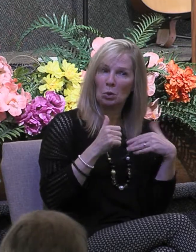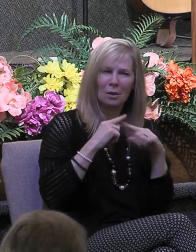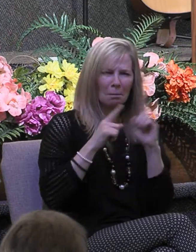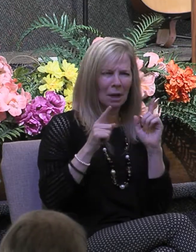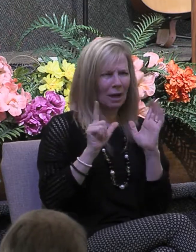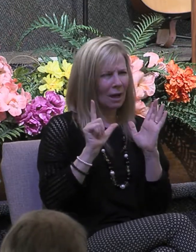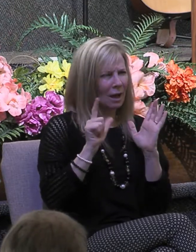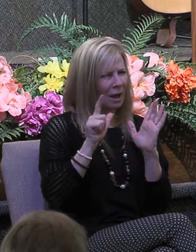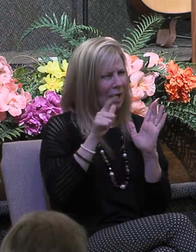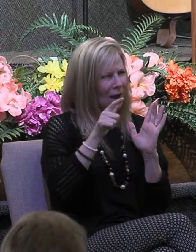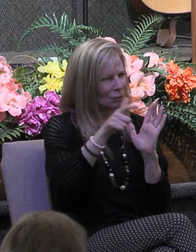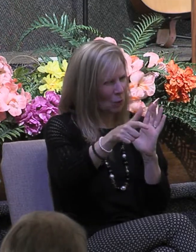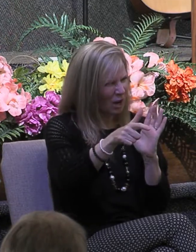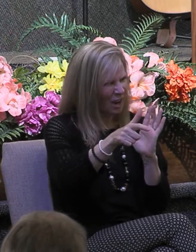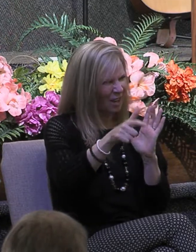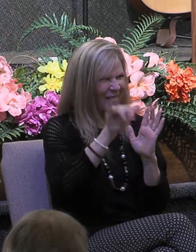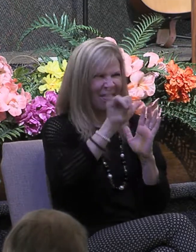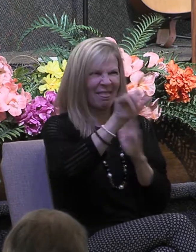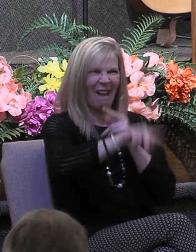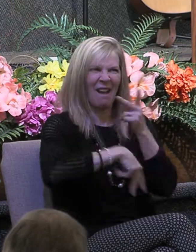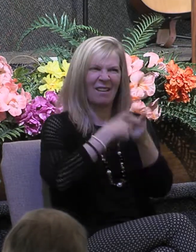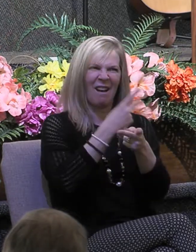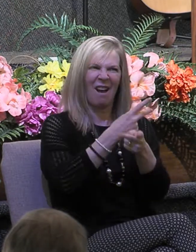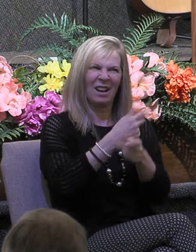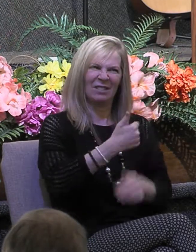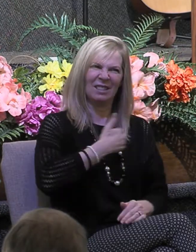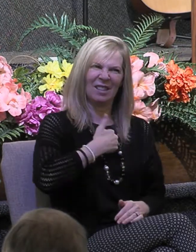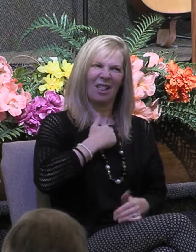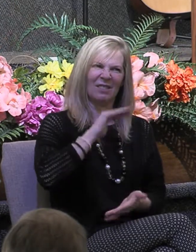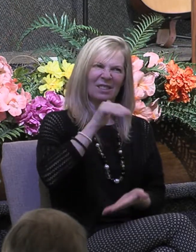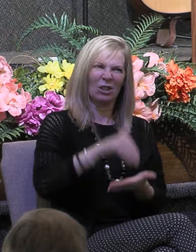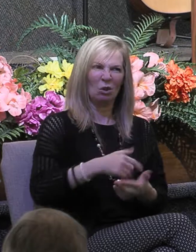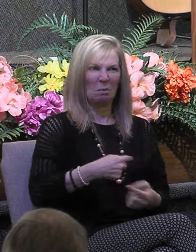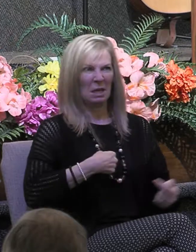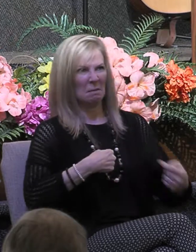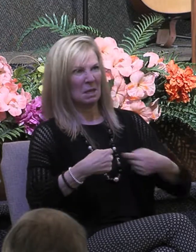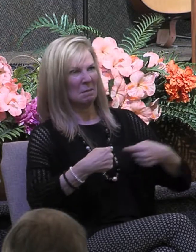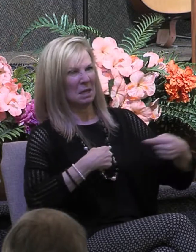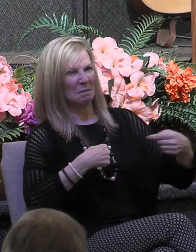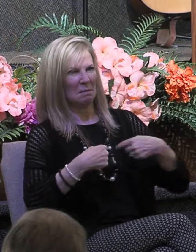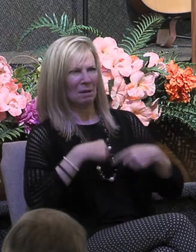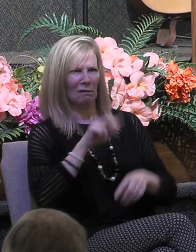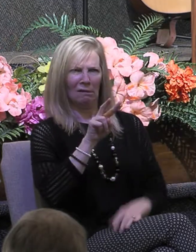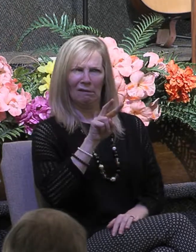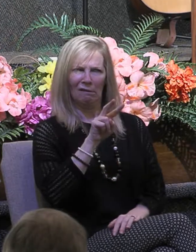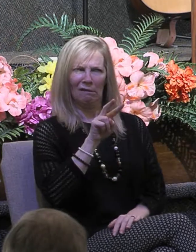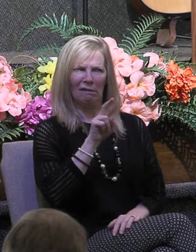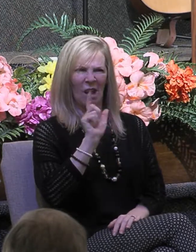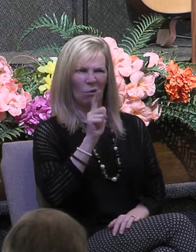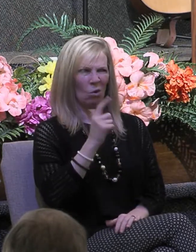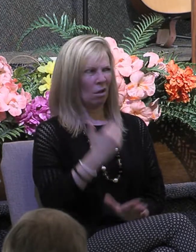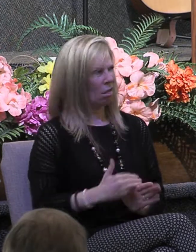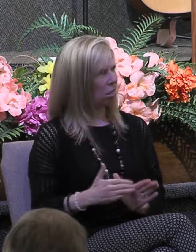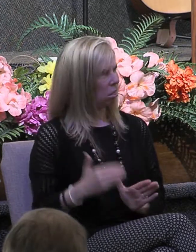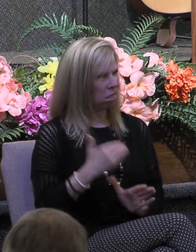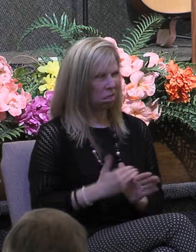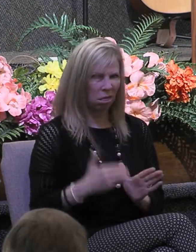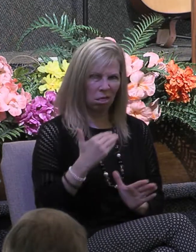that kind of self centered me talk it's going to start to grate on you and annoy you because